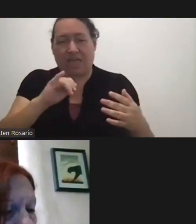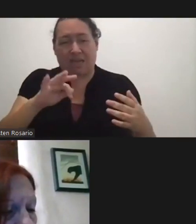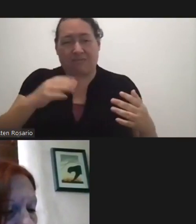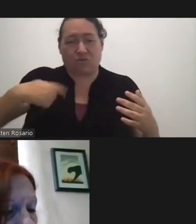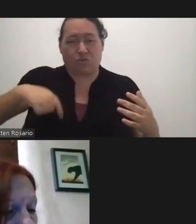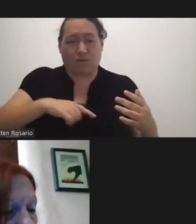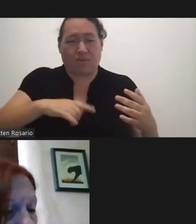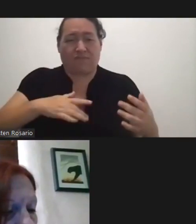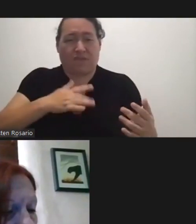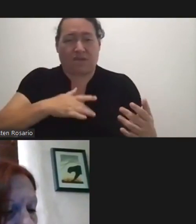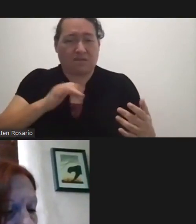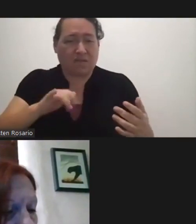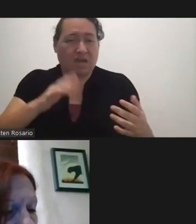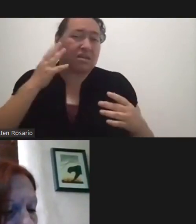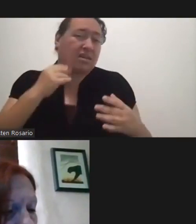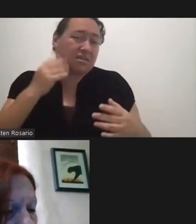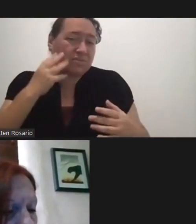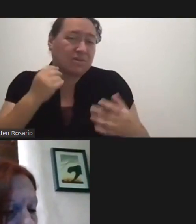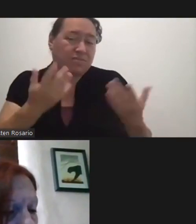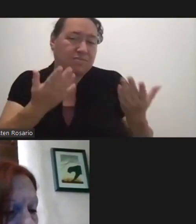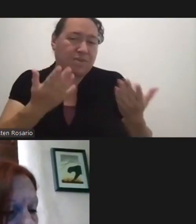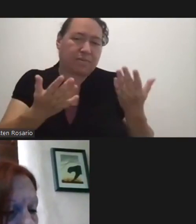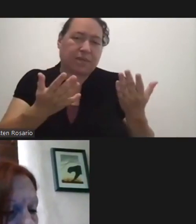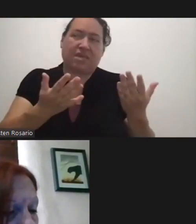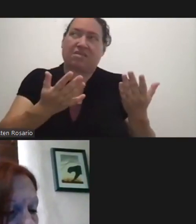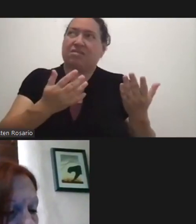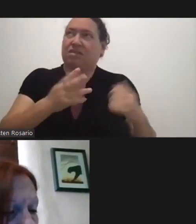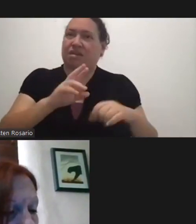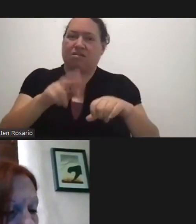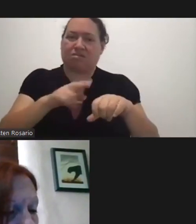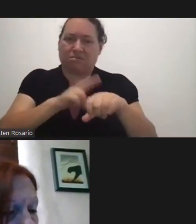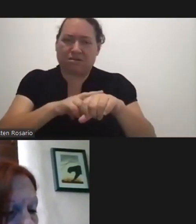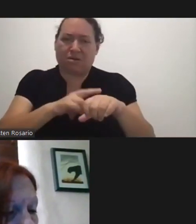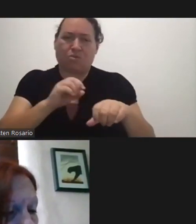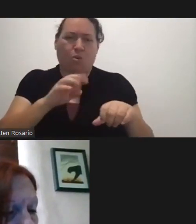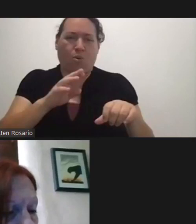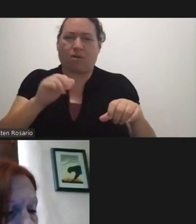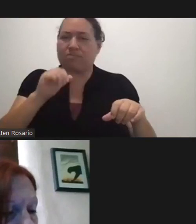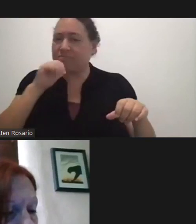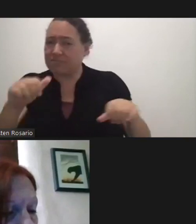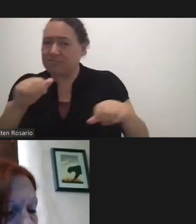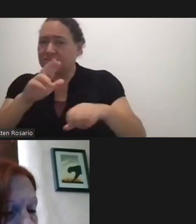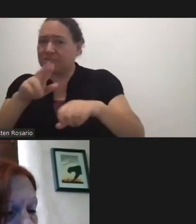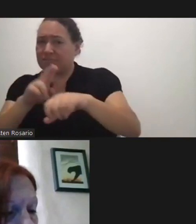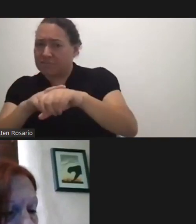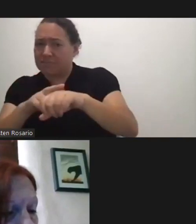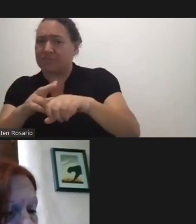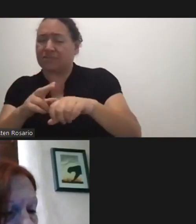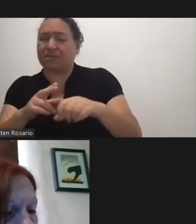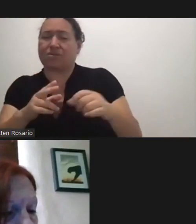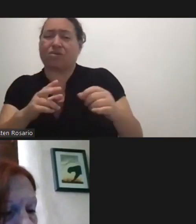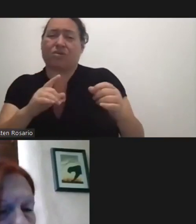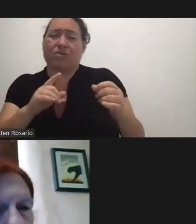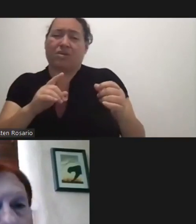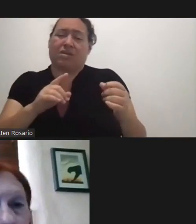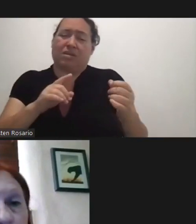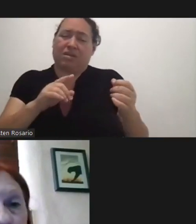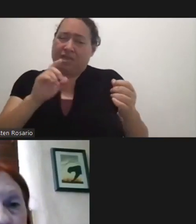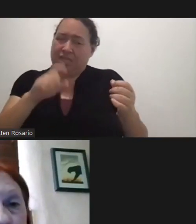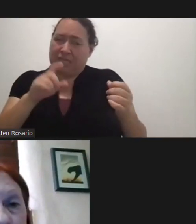The Experience May Be Just An Abnormal We Certainly Aren't Going To Change But We Will Look